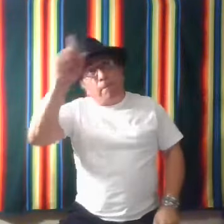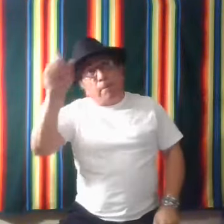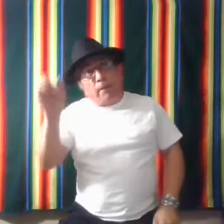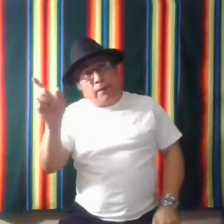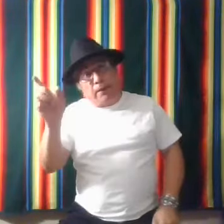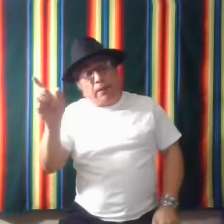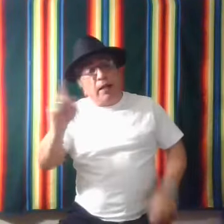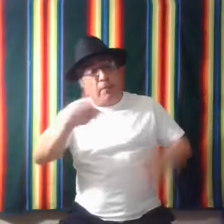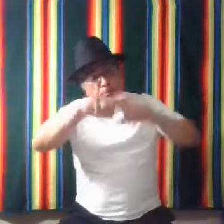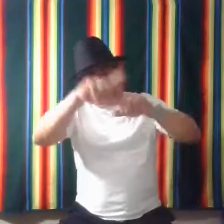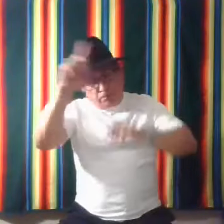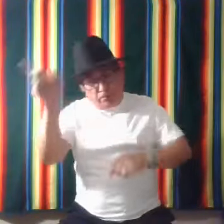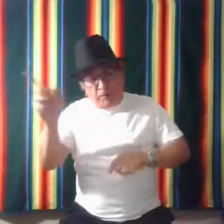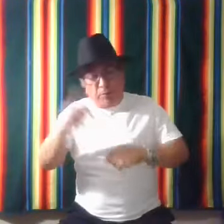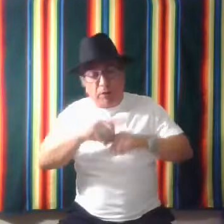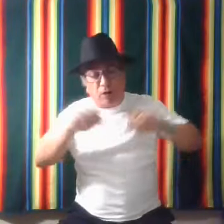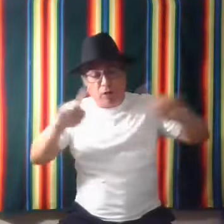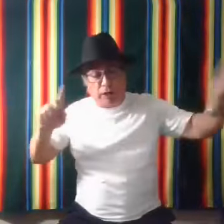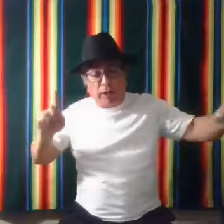In time. It's been a long time.